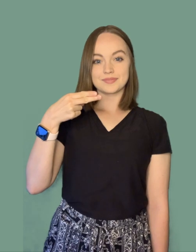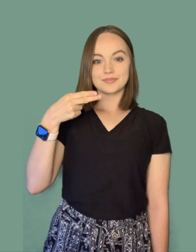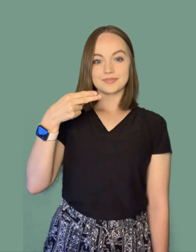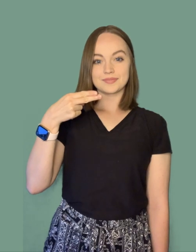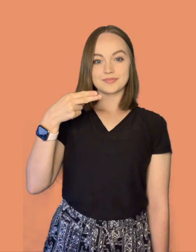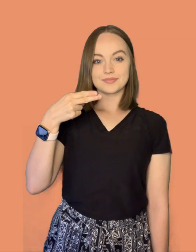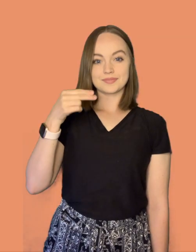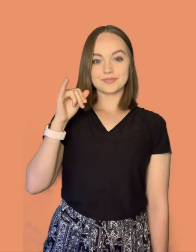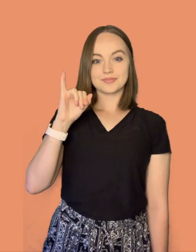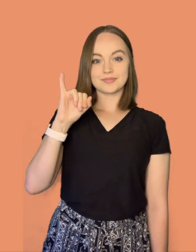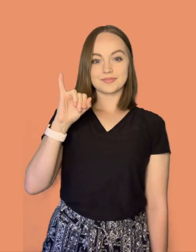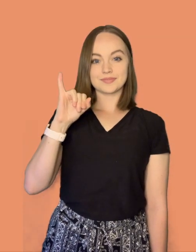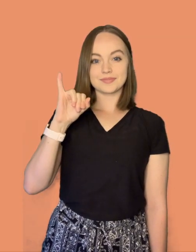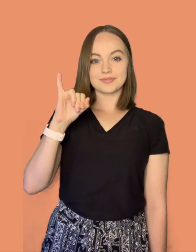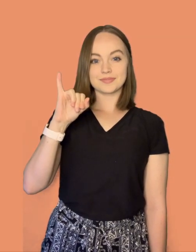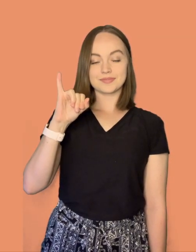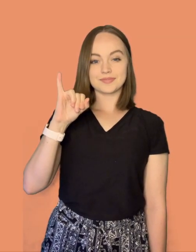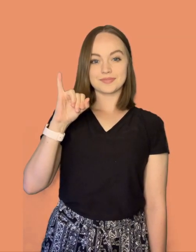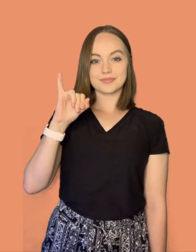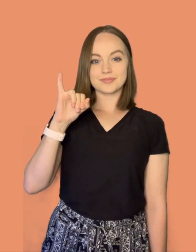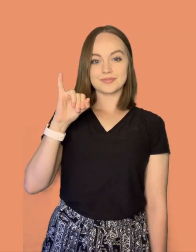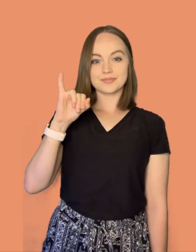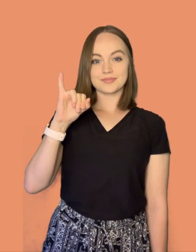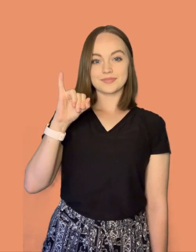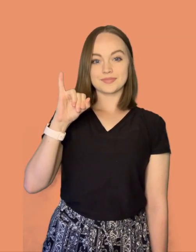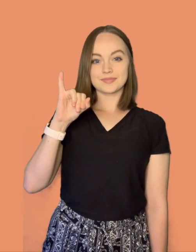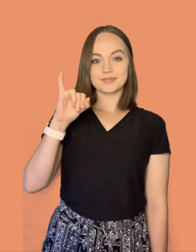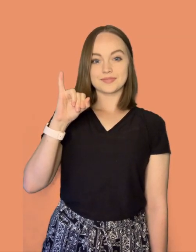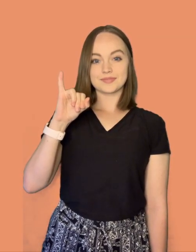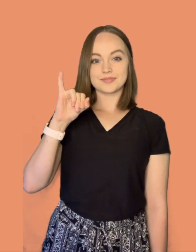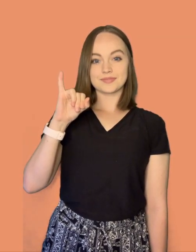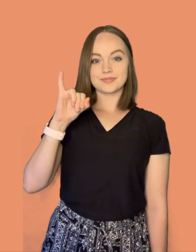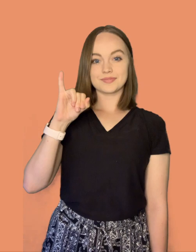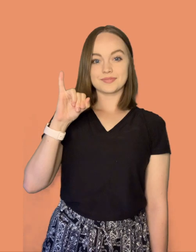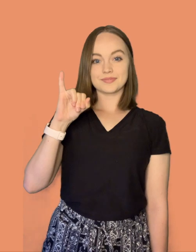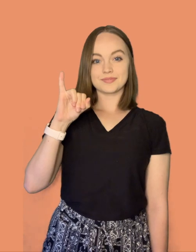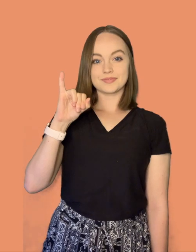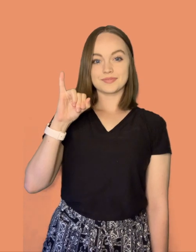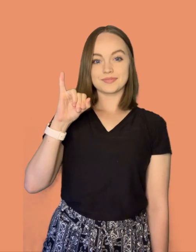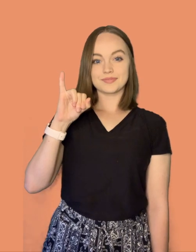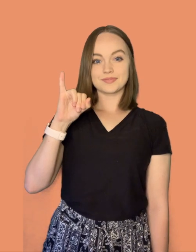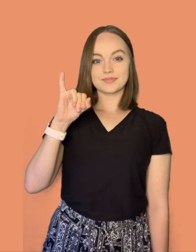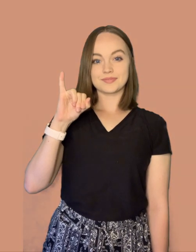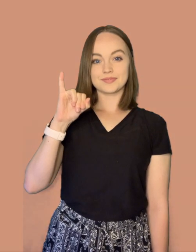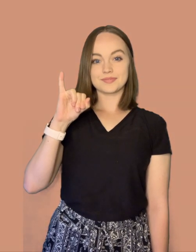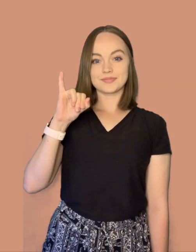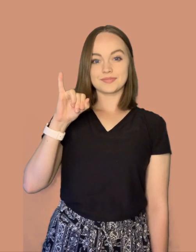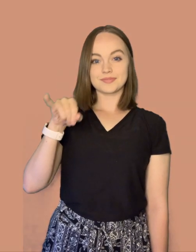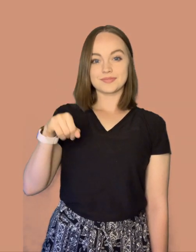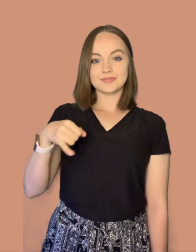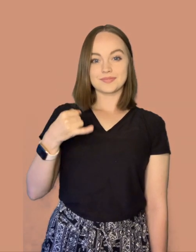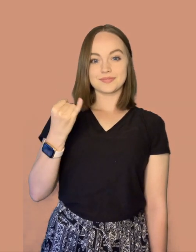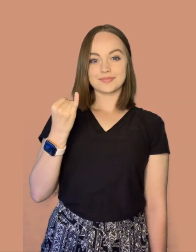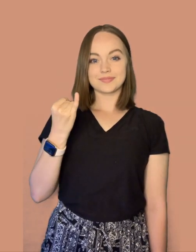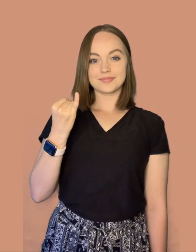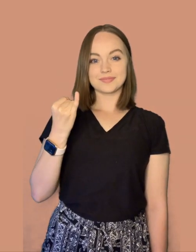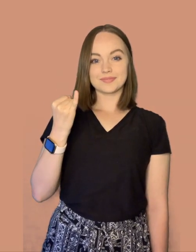I I J J